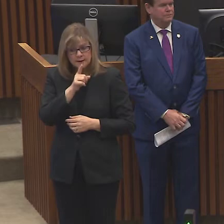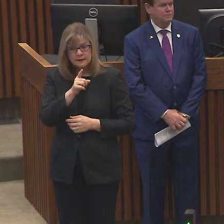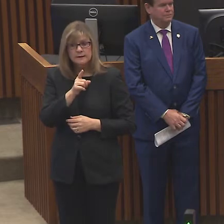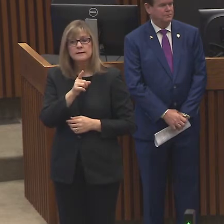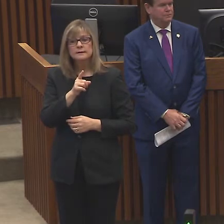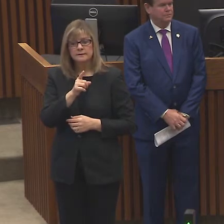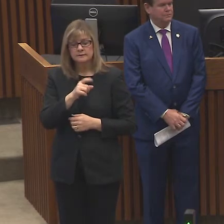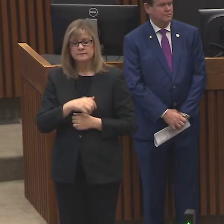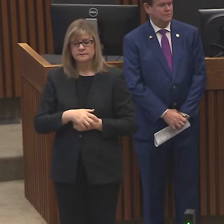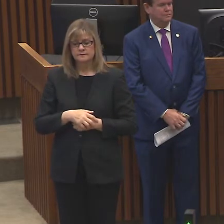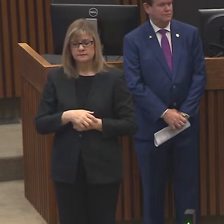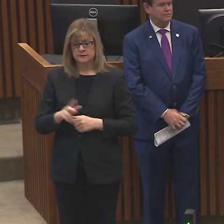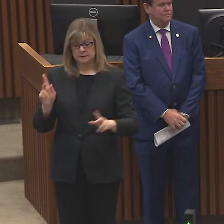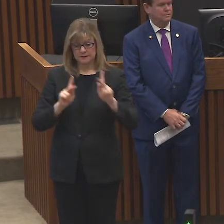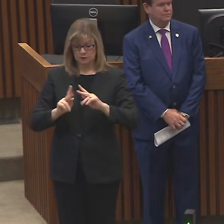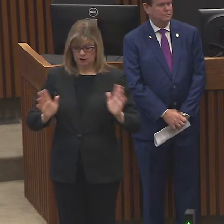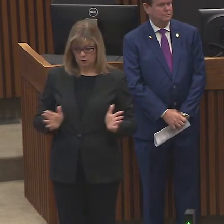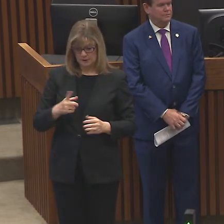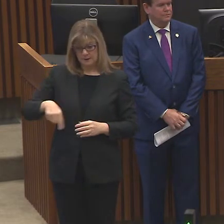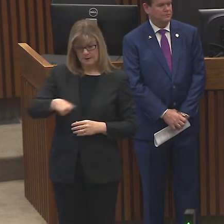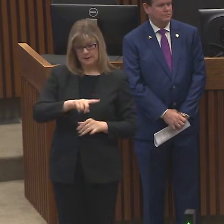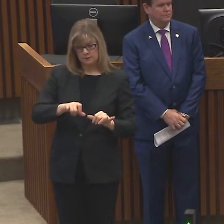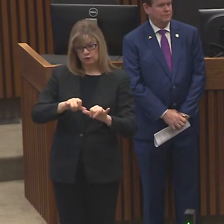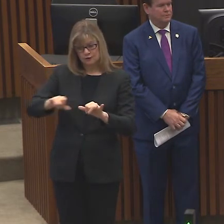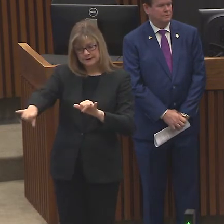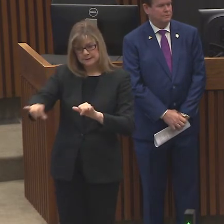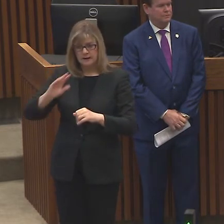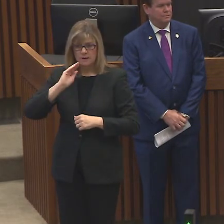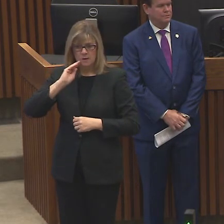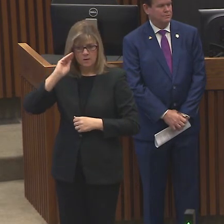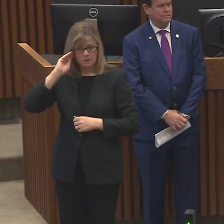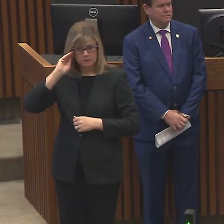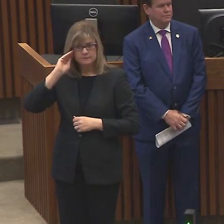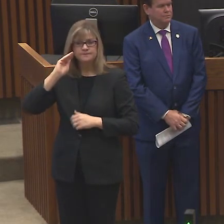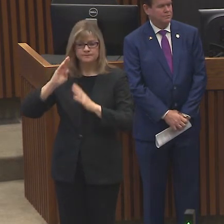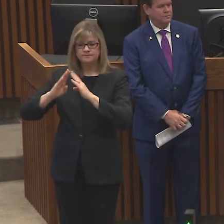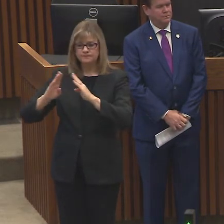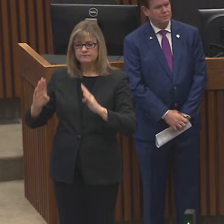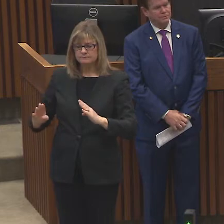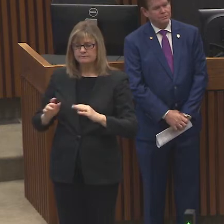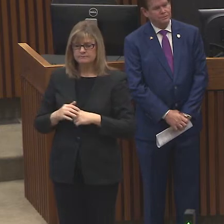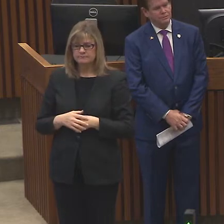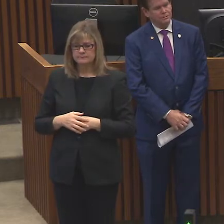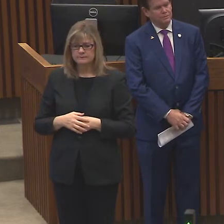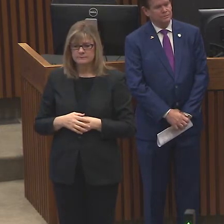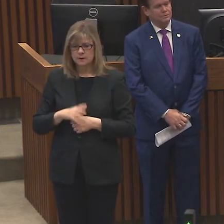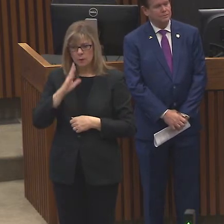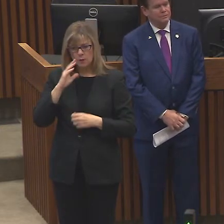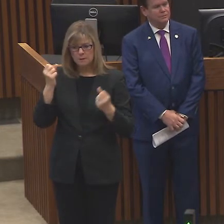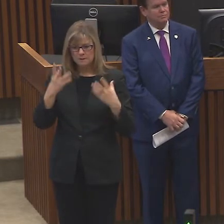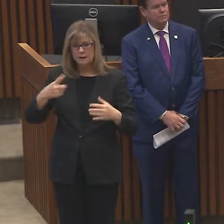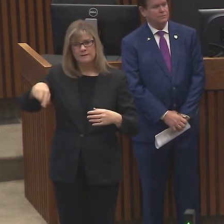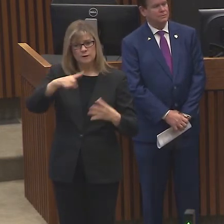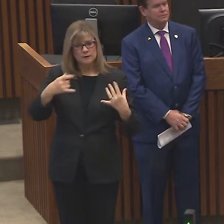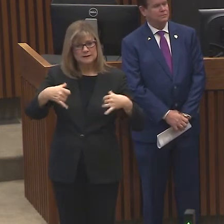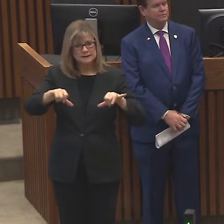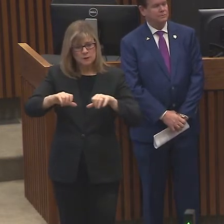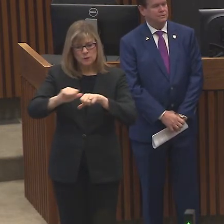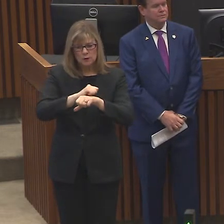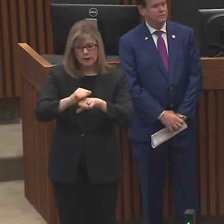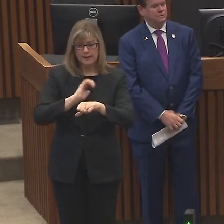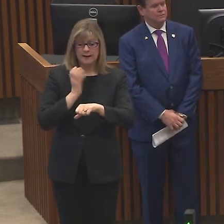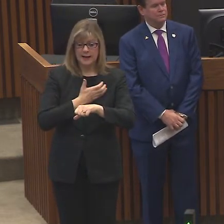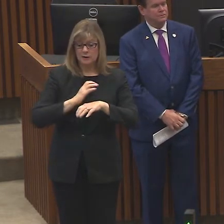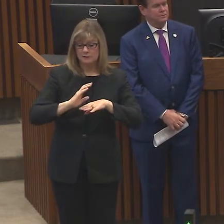encourage folks to stay at home. We know that many of you are still working, our businesses have